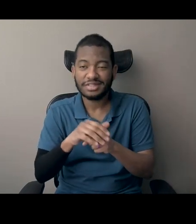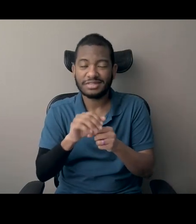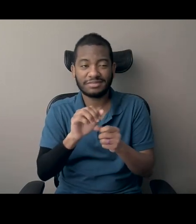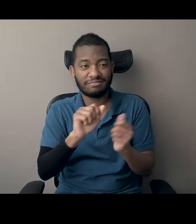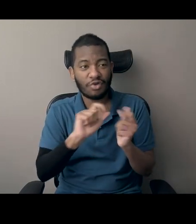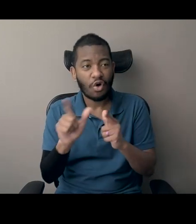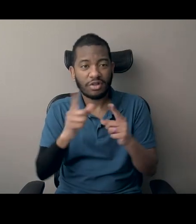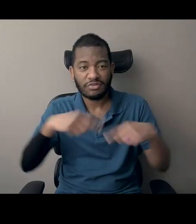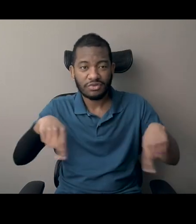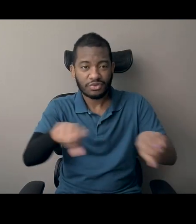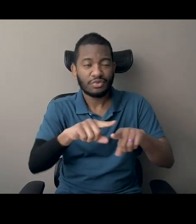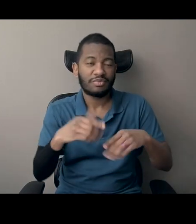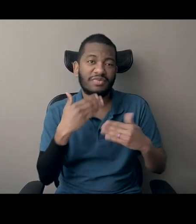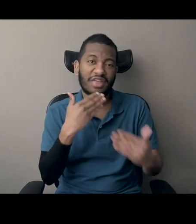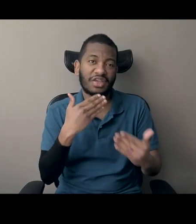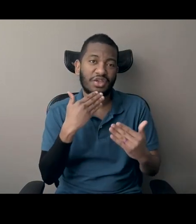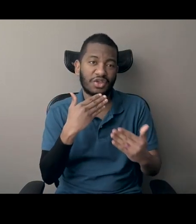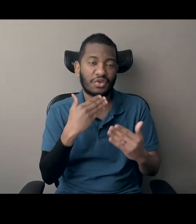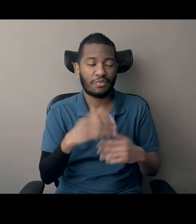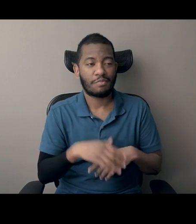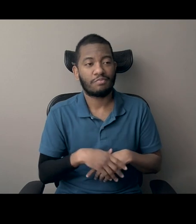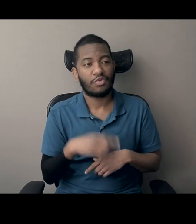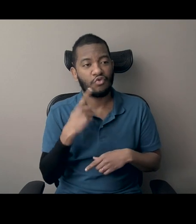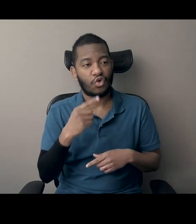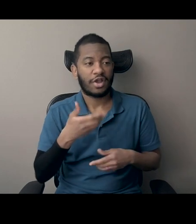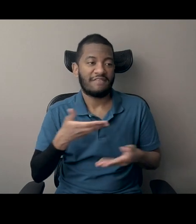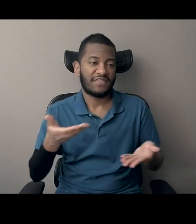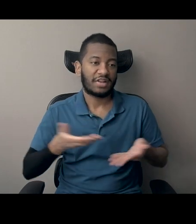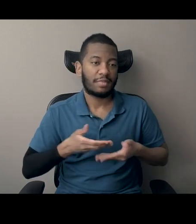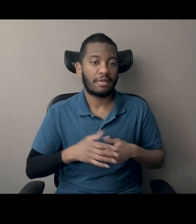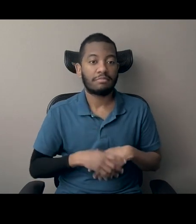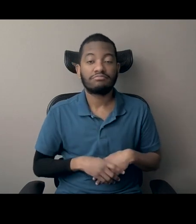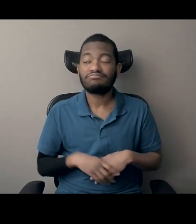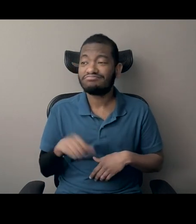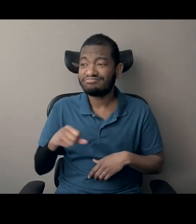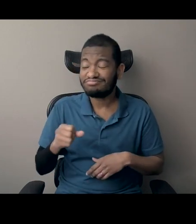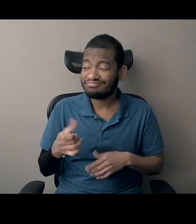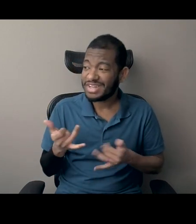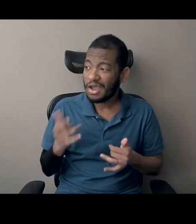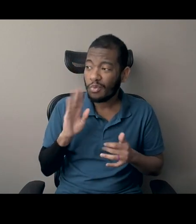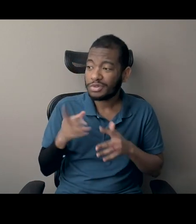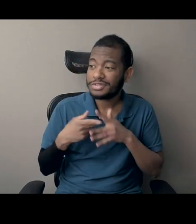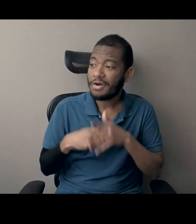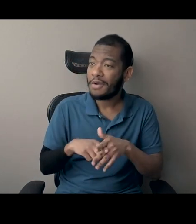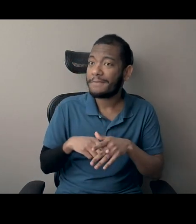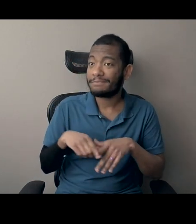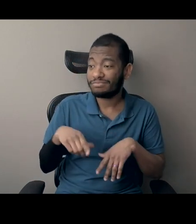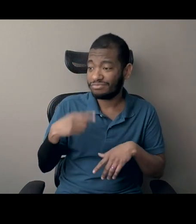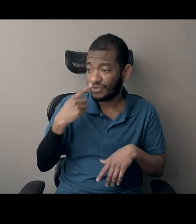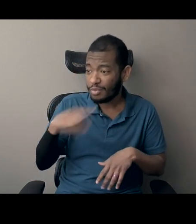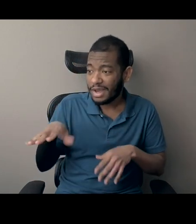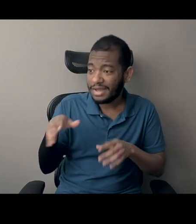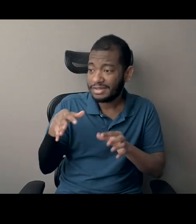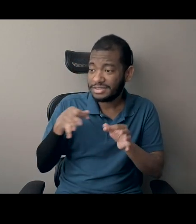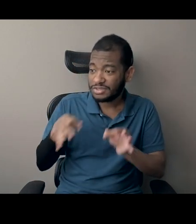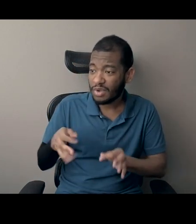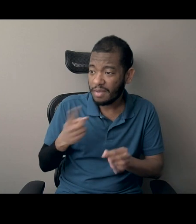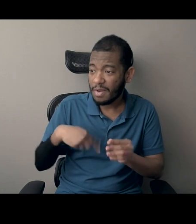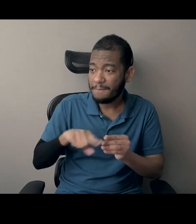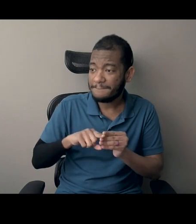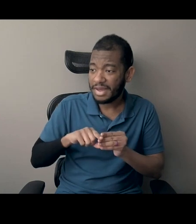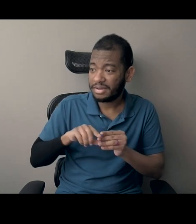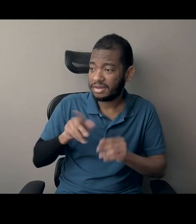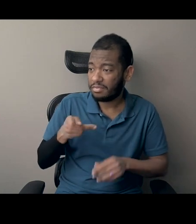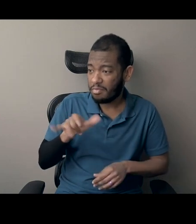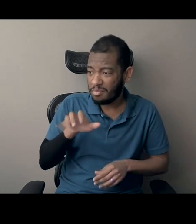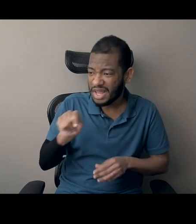Okay, so let's just get right into it. Can you start by telling us a little about the plot of Black